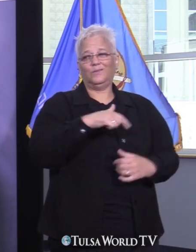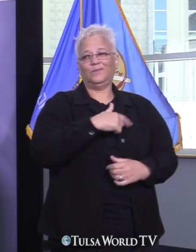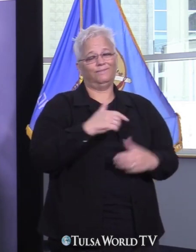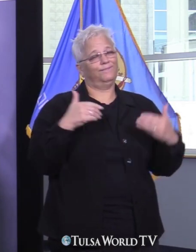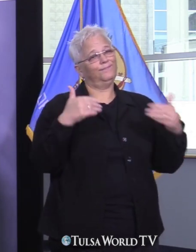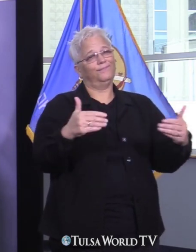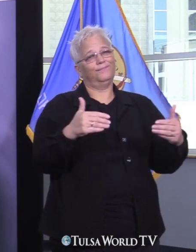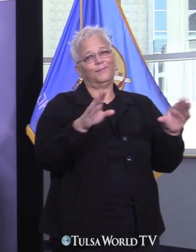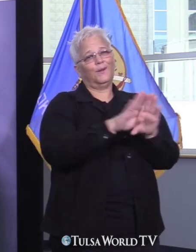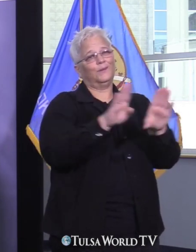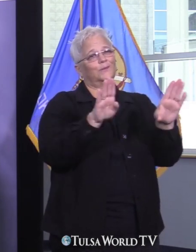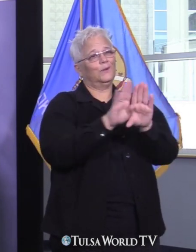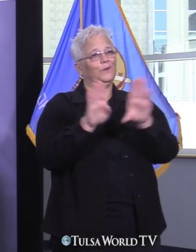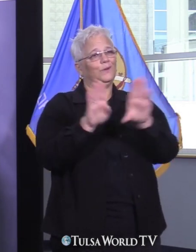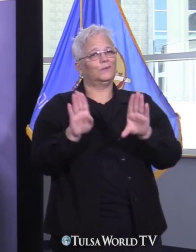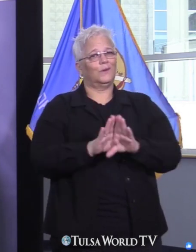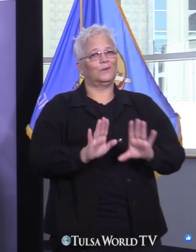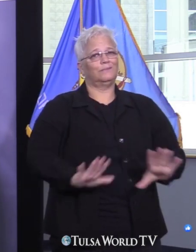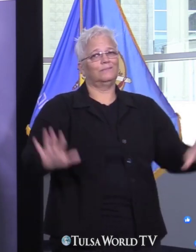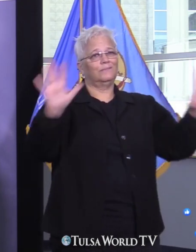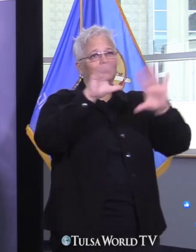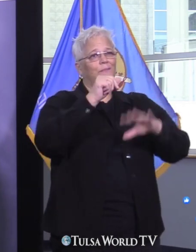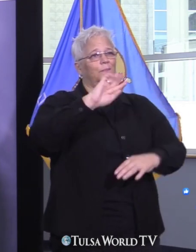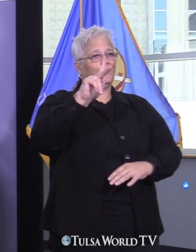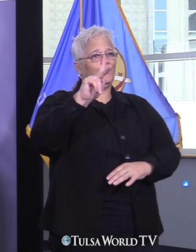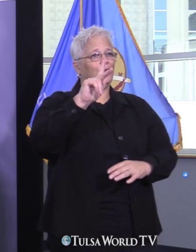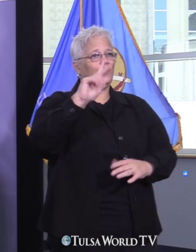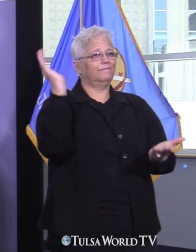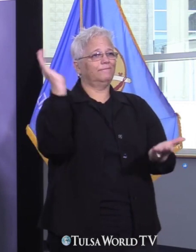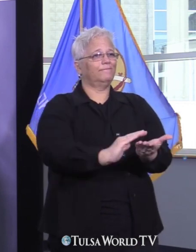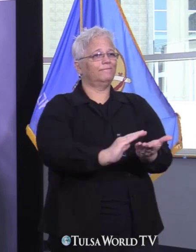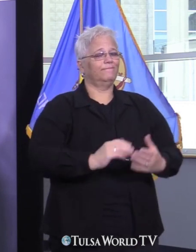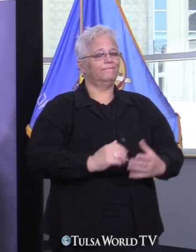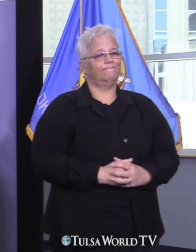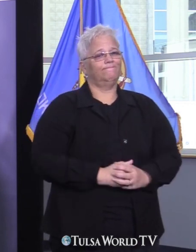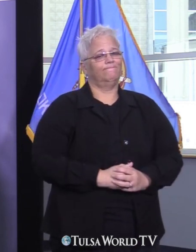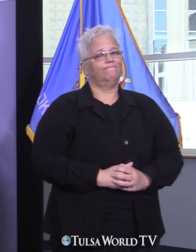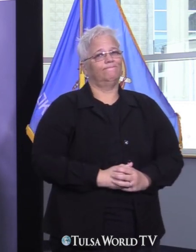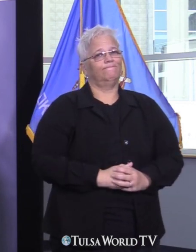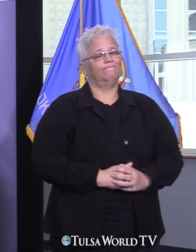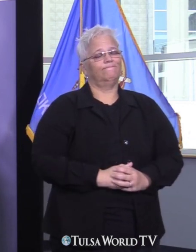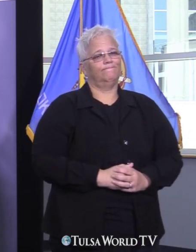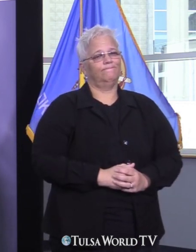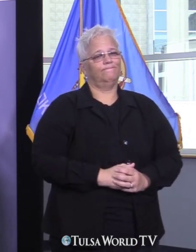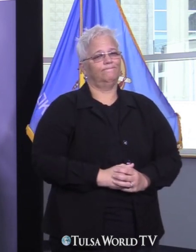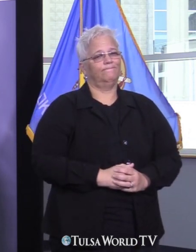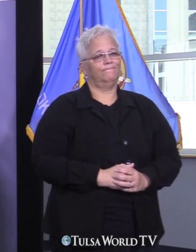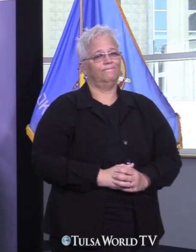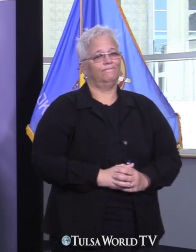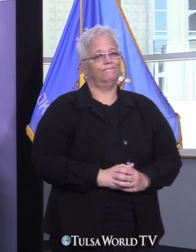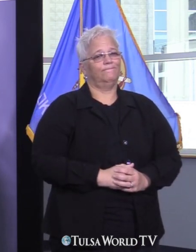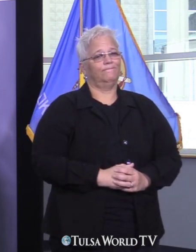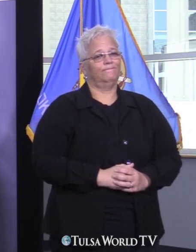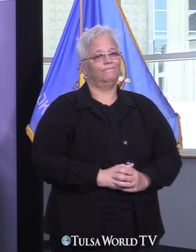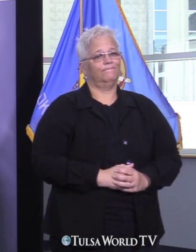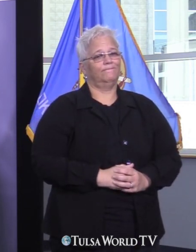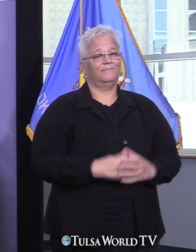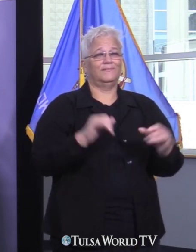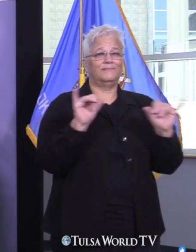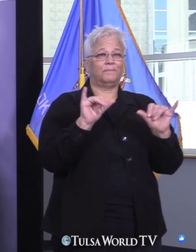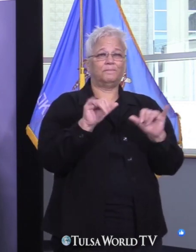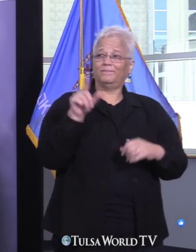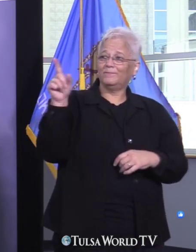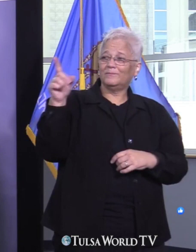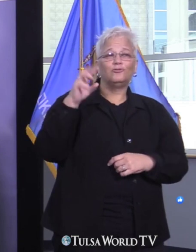As Dr. Dart mentioned we hope that people will continue to practice safe social distancing of six feet or more and